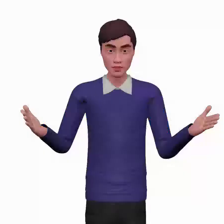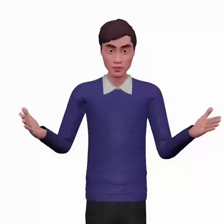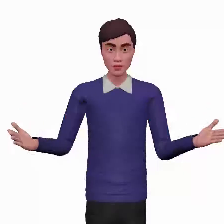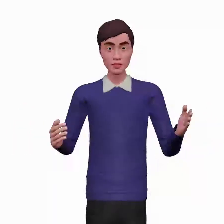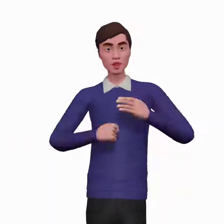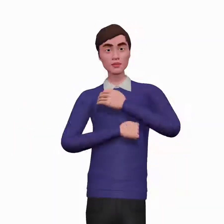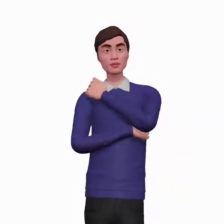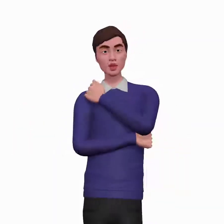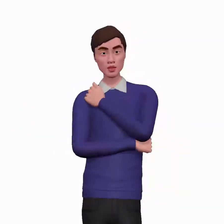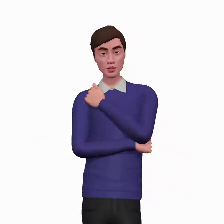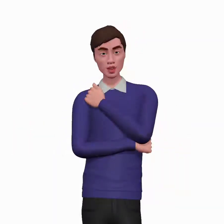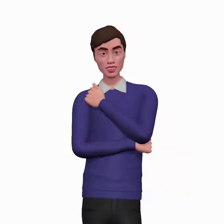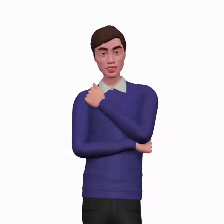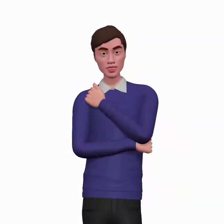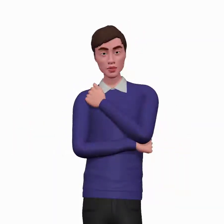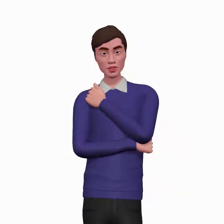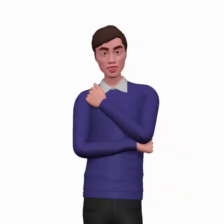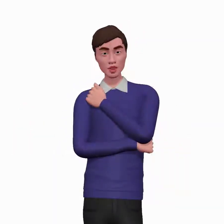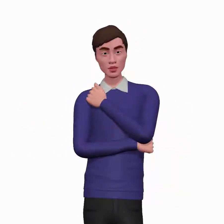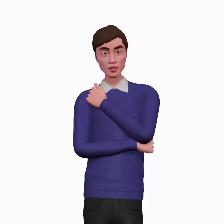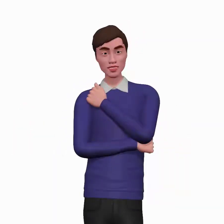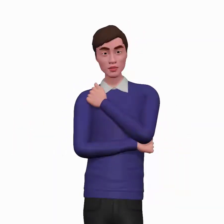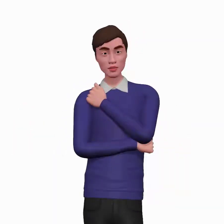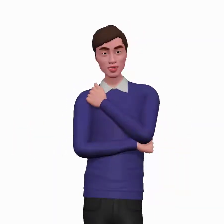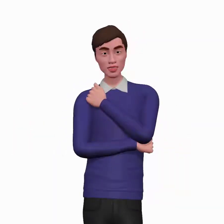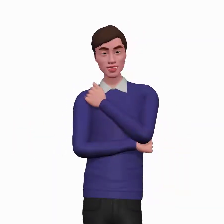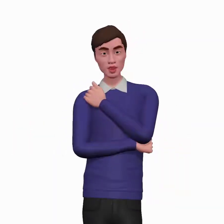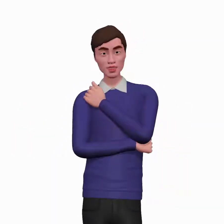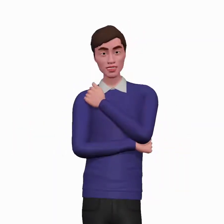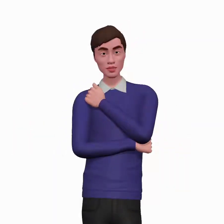Cough, that is worse in the morning suggests chronic bronchitis.